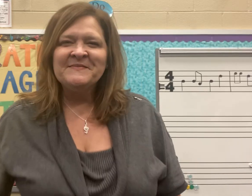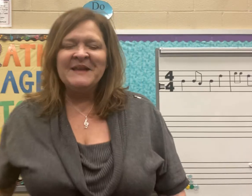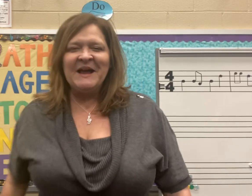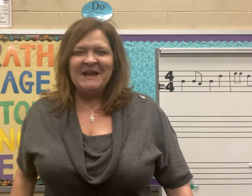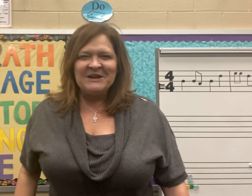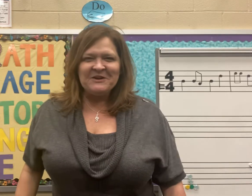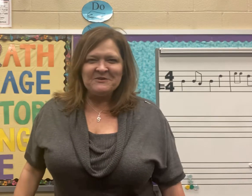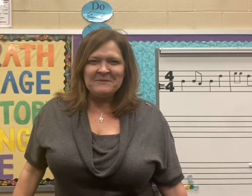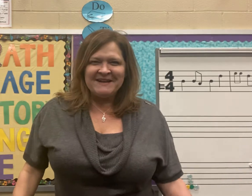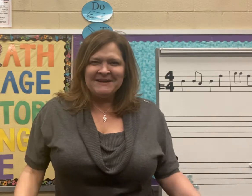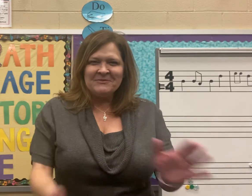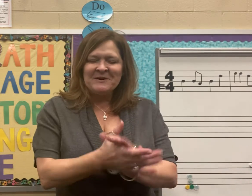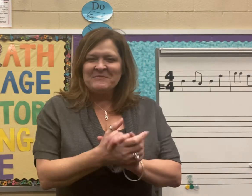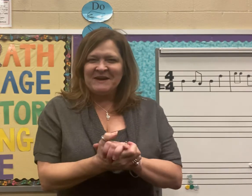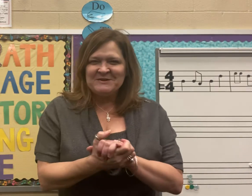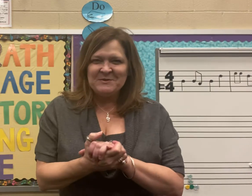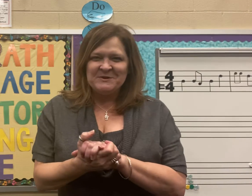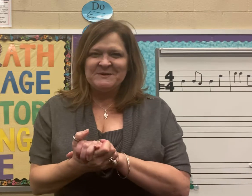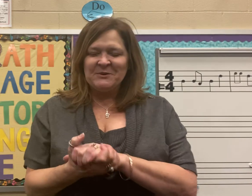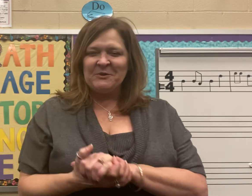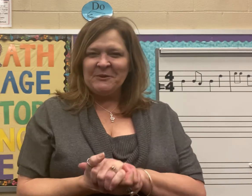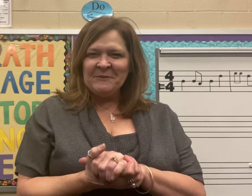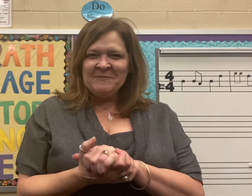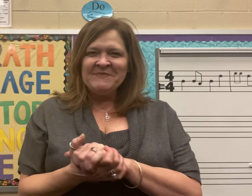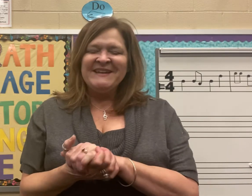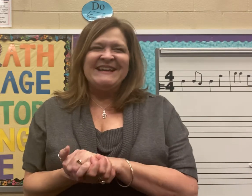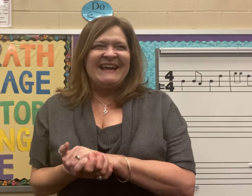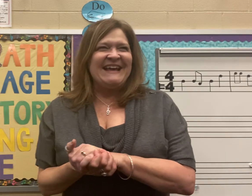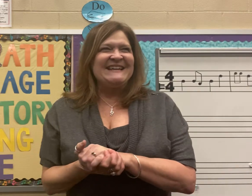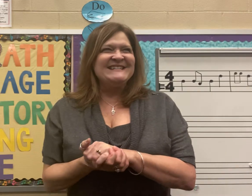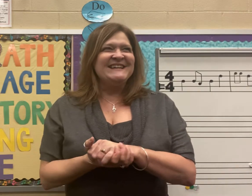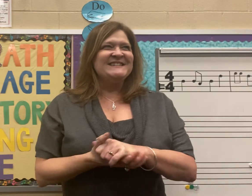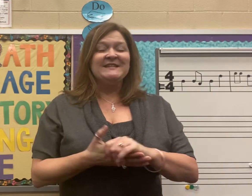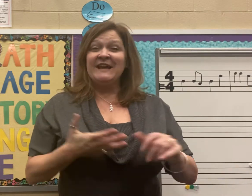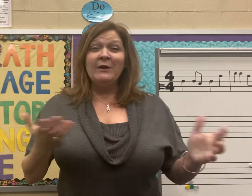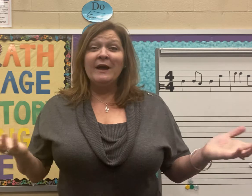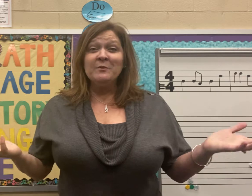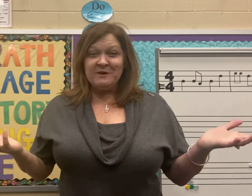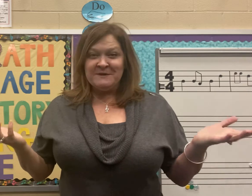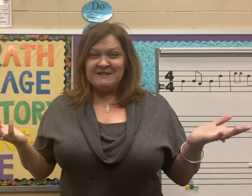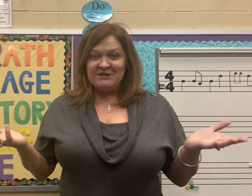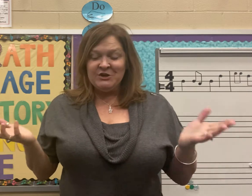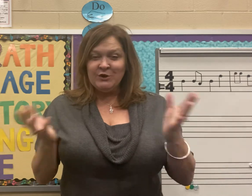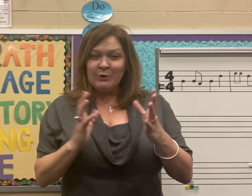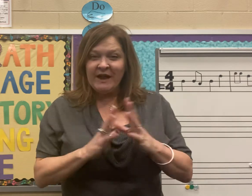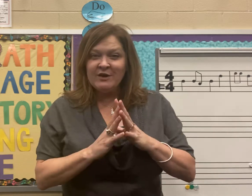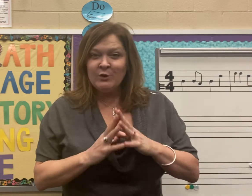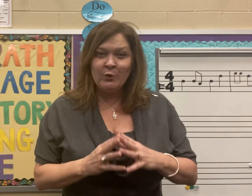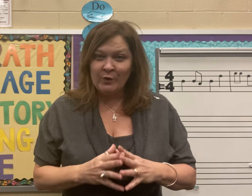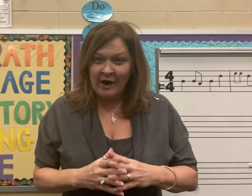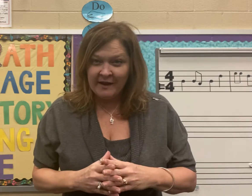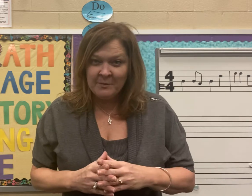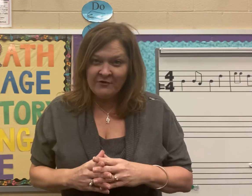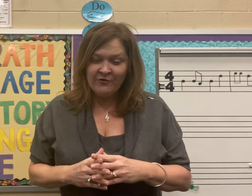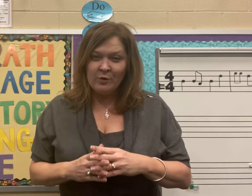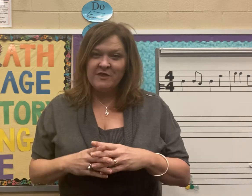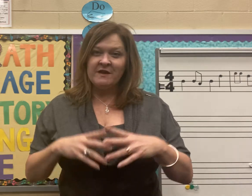Hello, everybody. Welcome back to the music room. And today I'm going to be teaching you a new rhyme for the